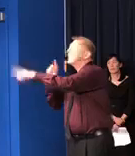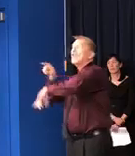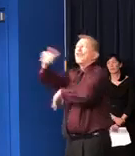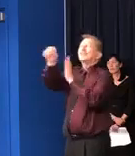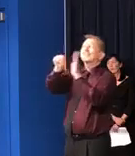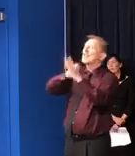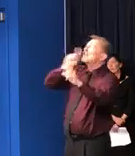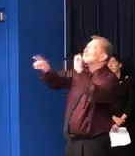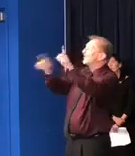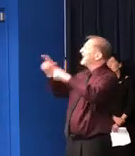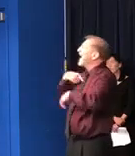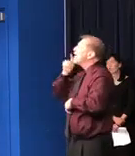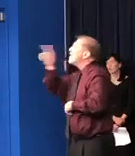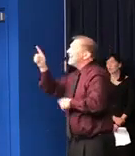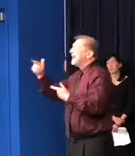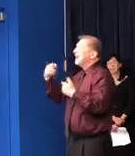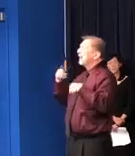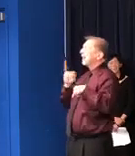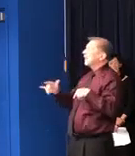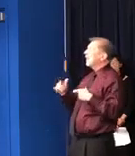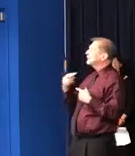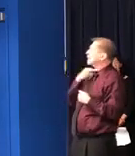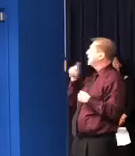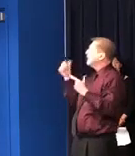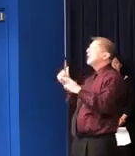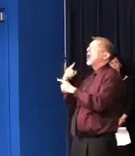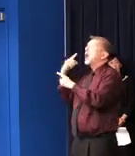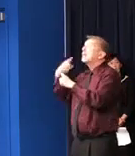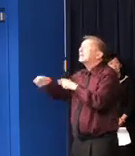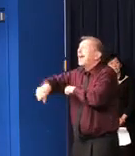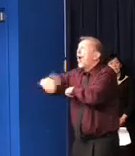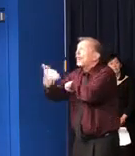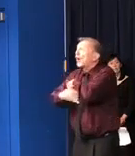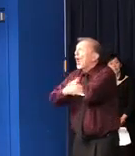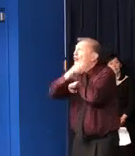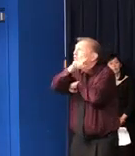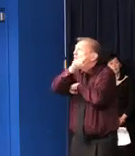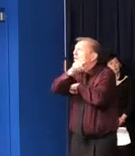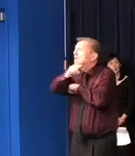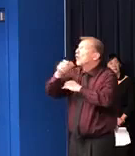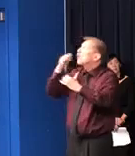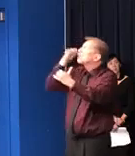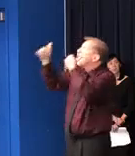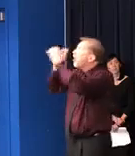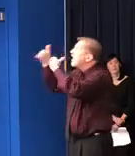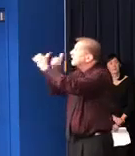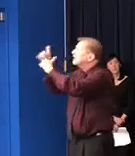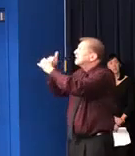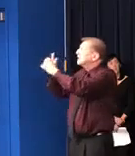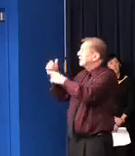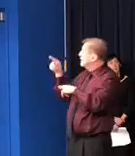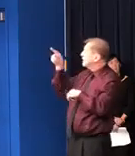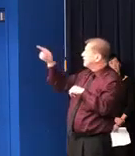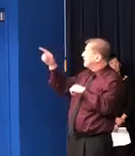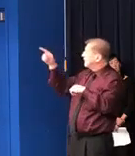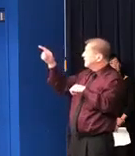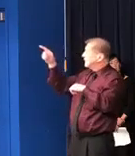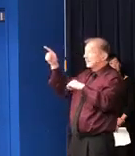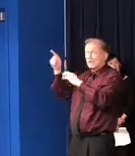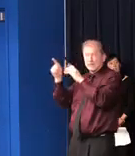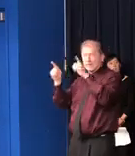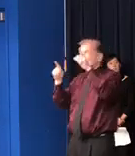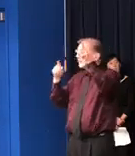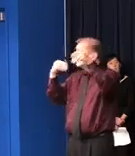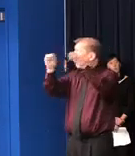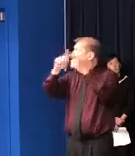indeed, we're competing against foreign countries who've been named to me, you know, in the list of their priorities at these